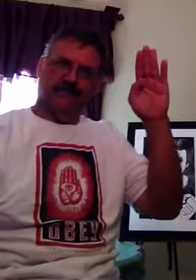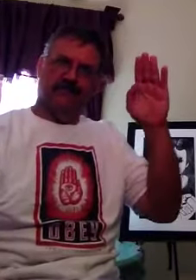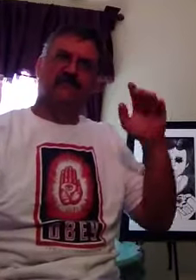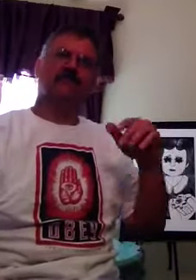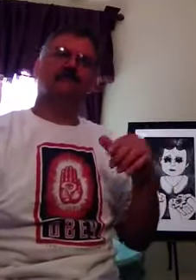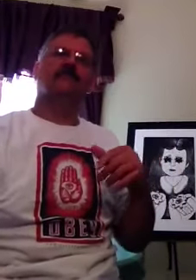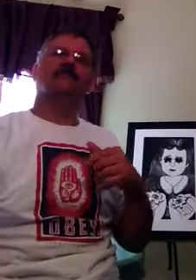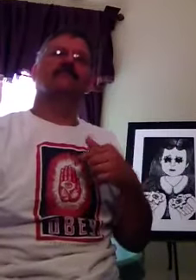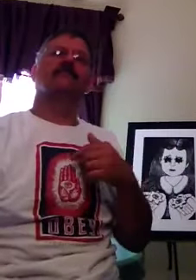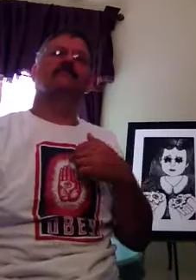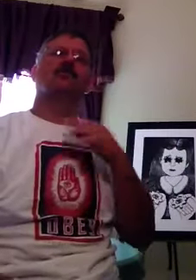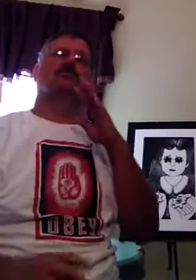Let's